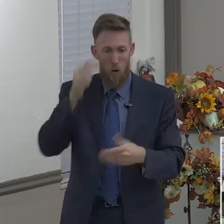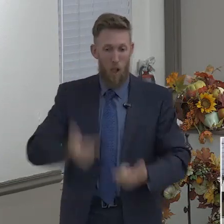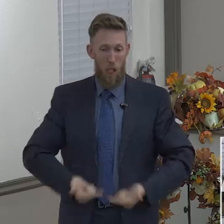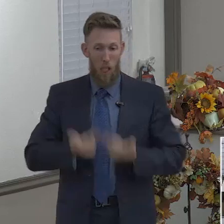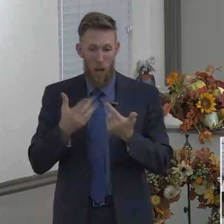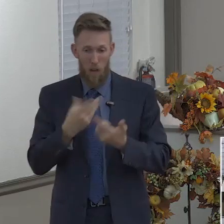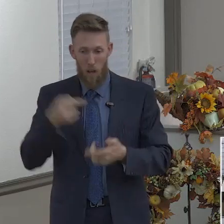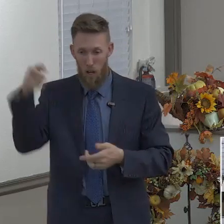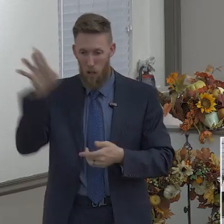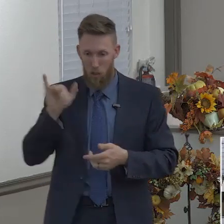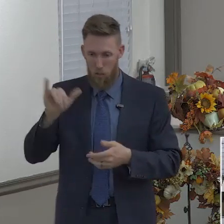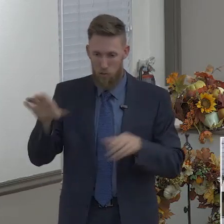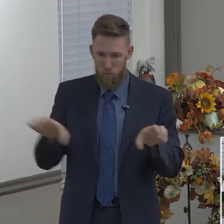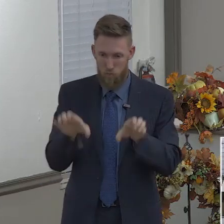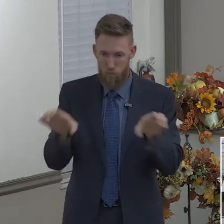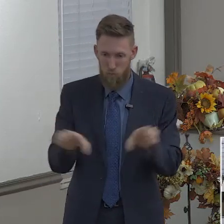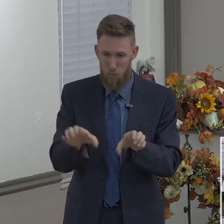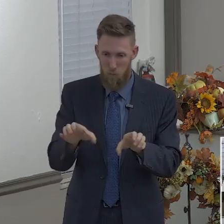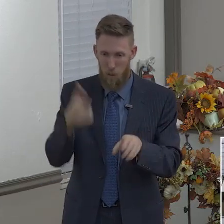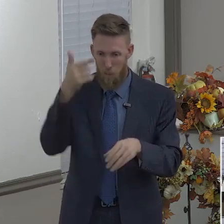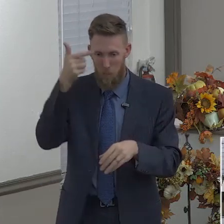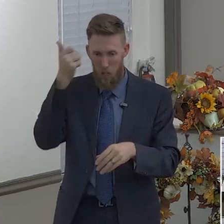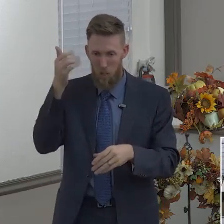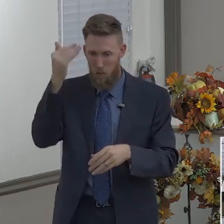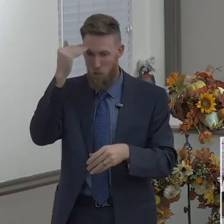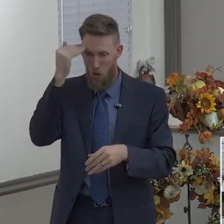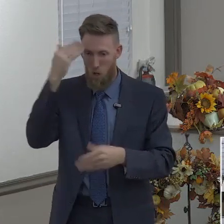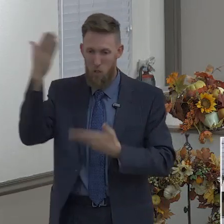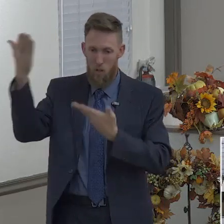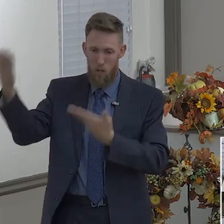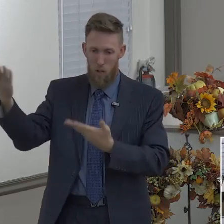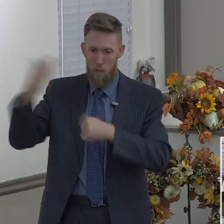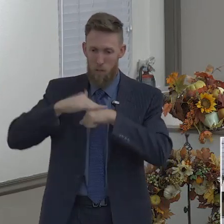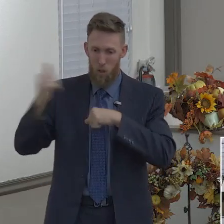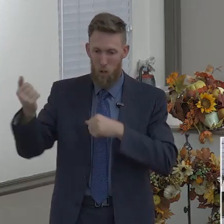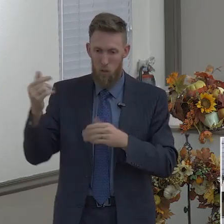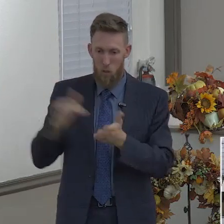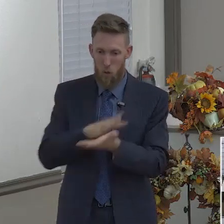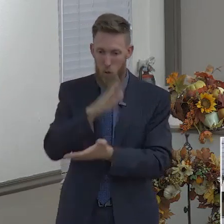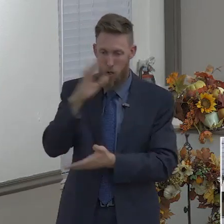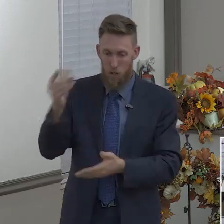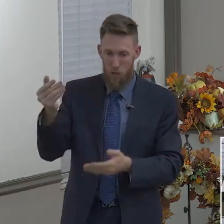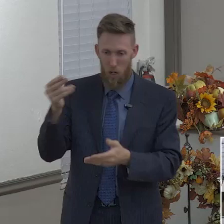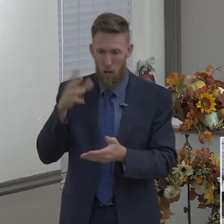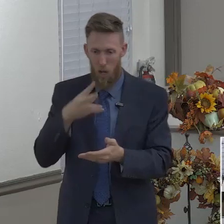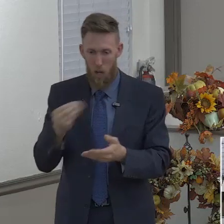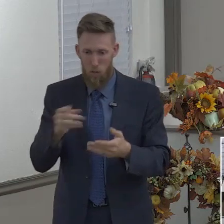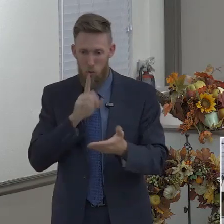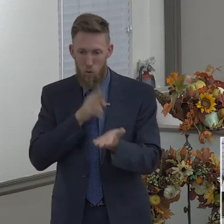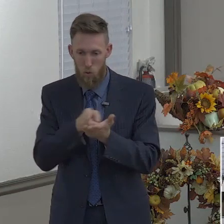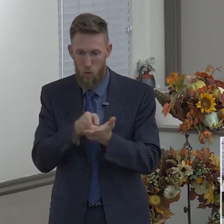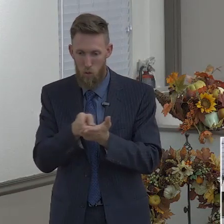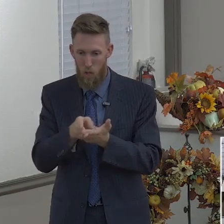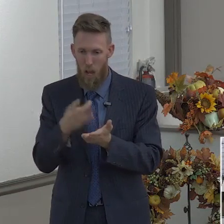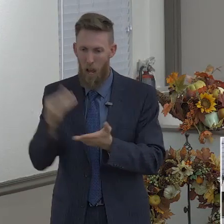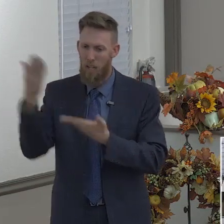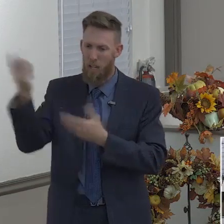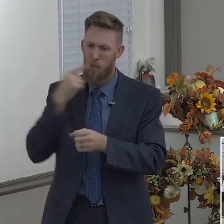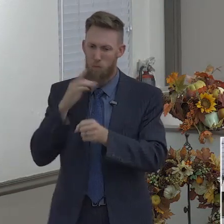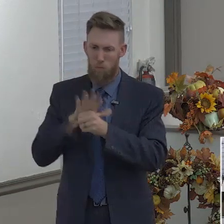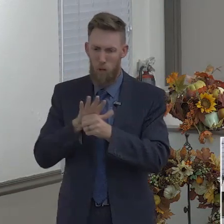called us to glory and virtue, whereby are given unto us exceeding great and precious promises, that by these